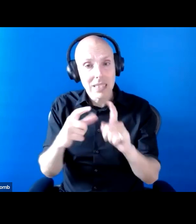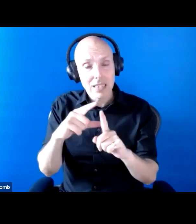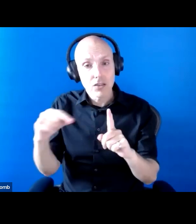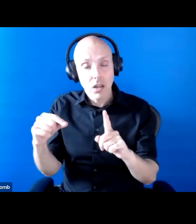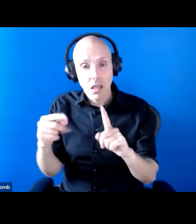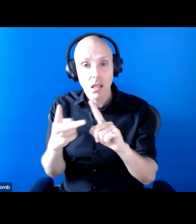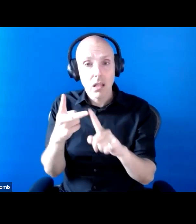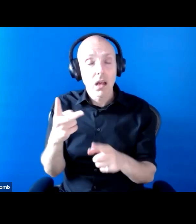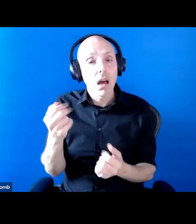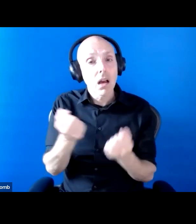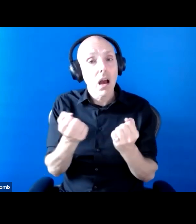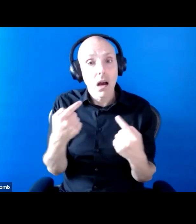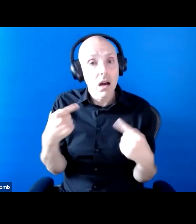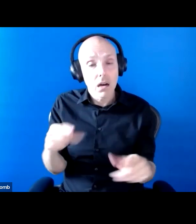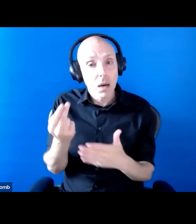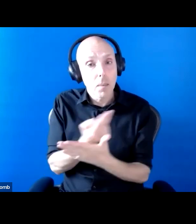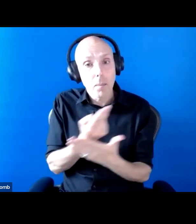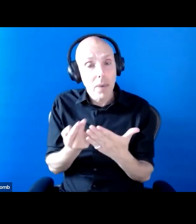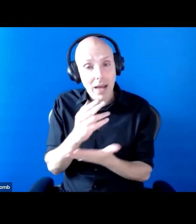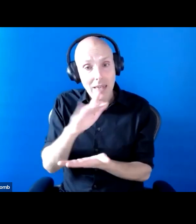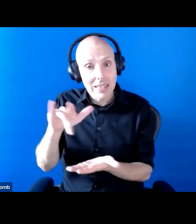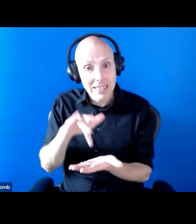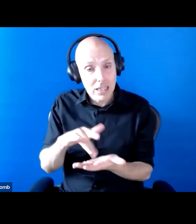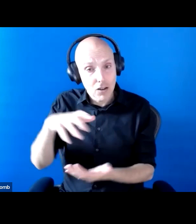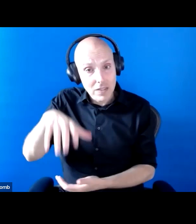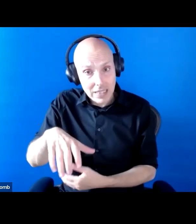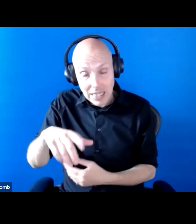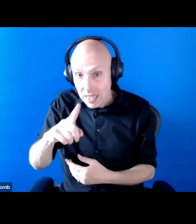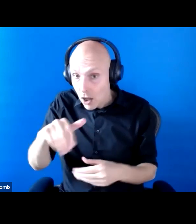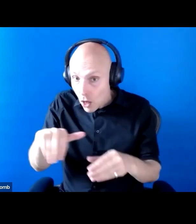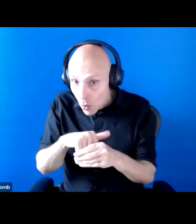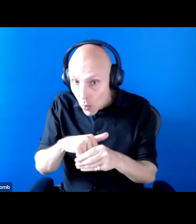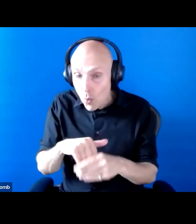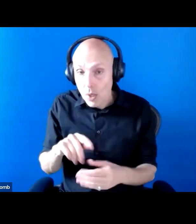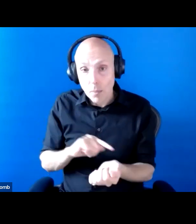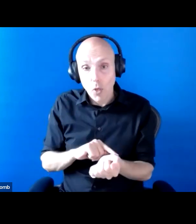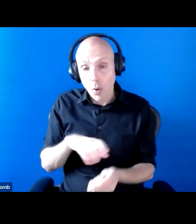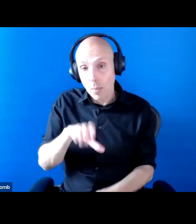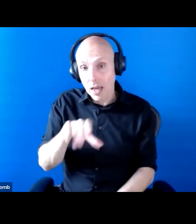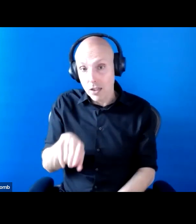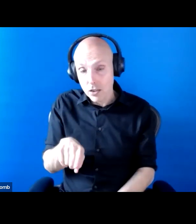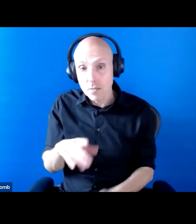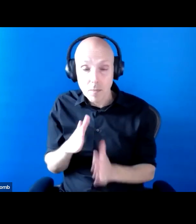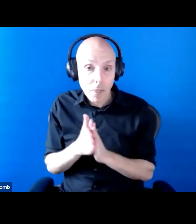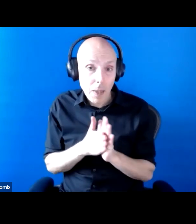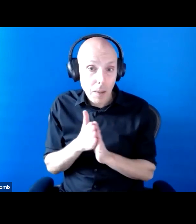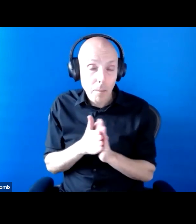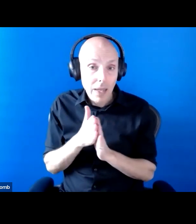centres, including cars with blue badges. So really barring citizens from being in their own town